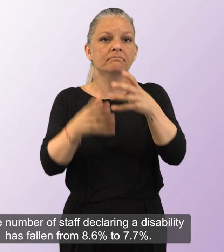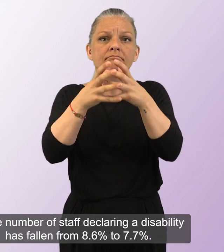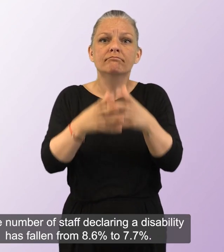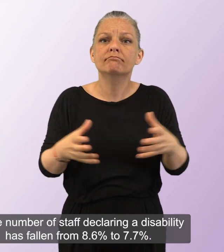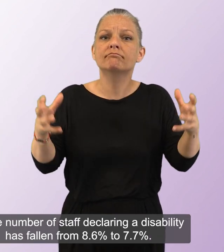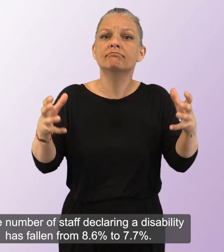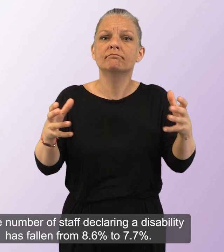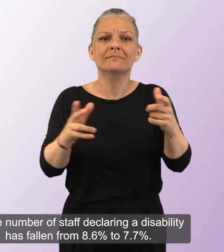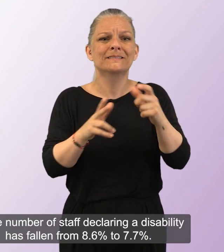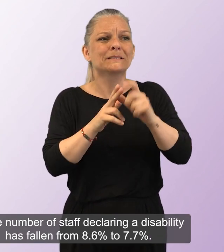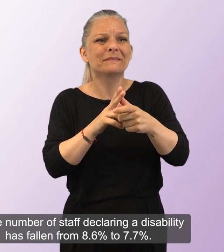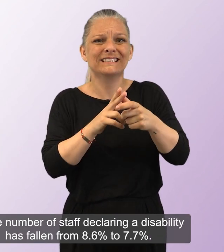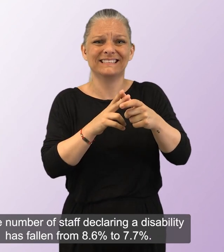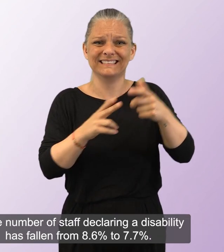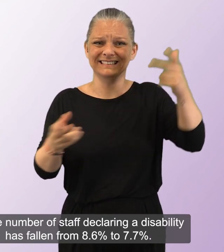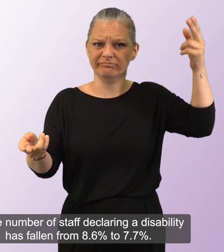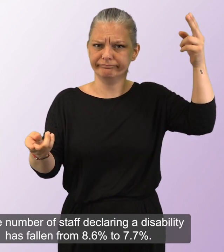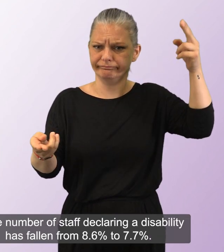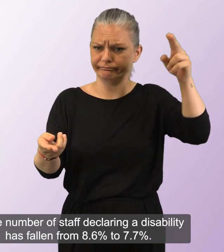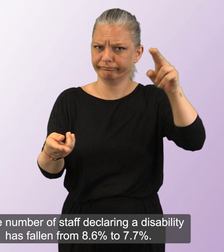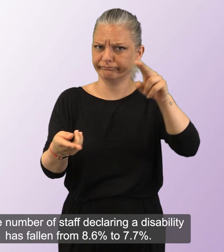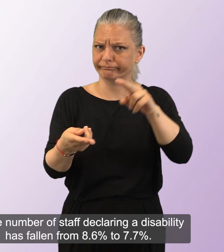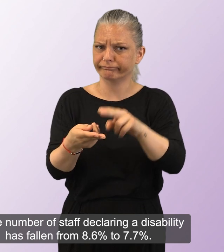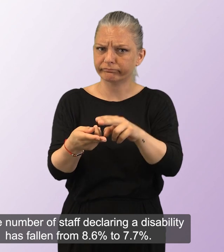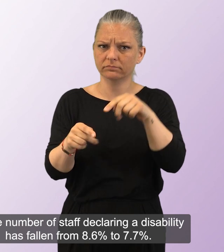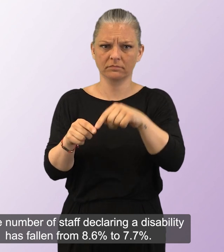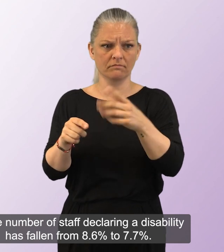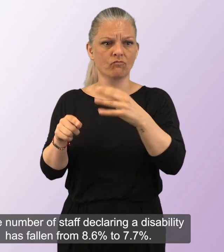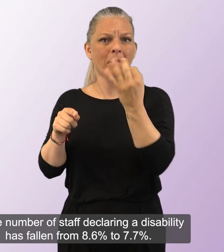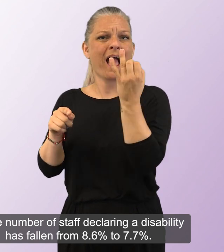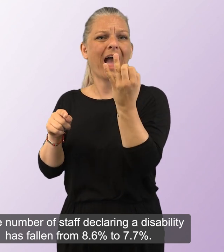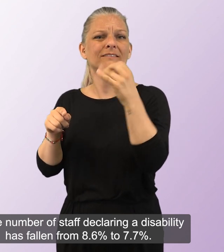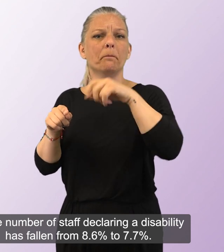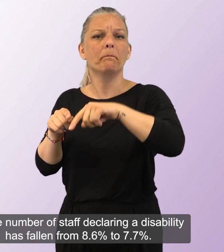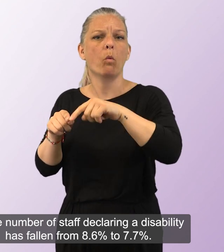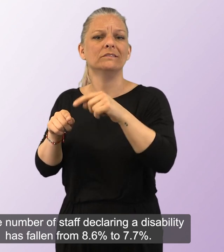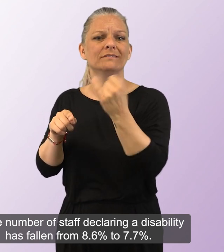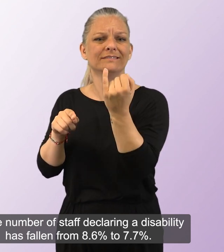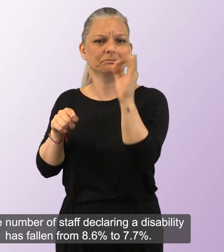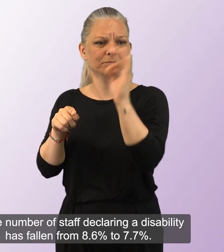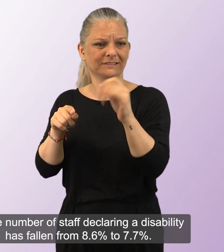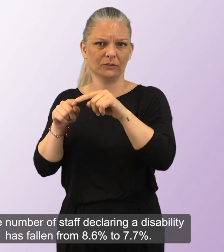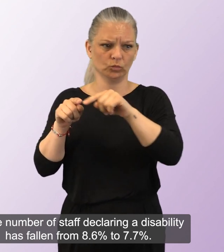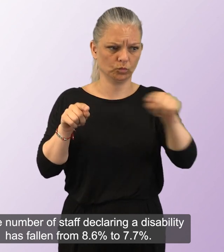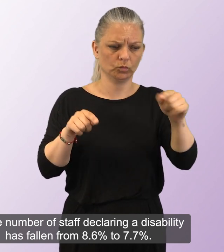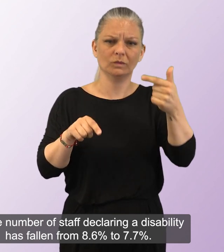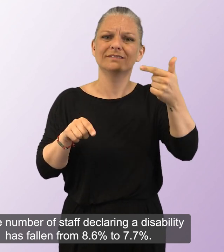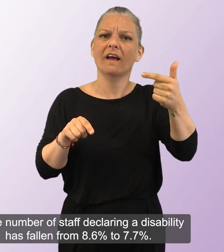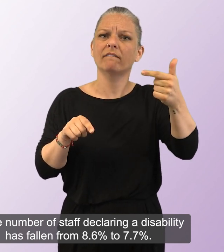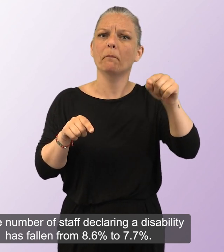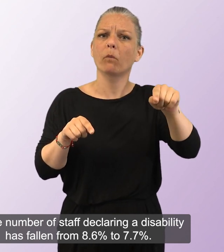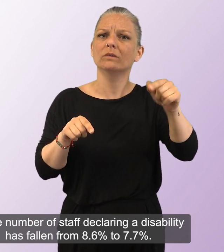The number of staff declaring a disability has fallen from 8.6% to 7.7%.